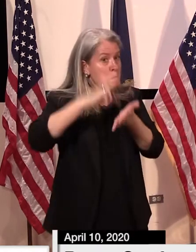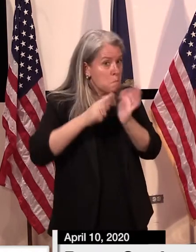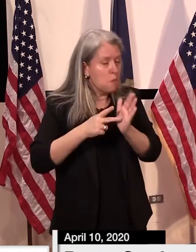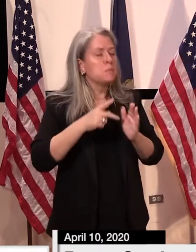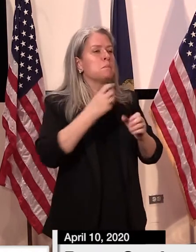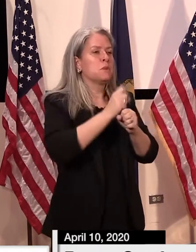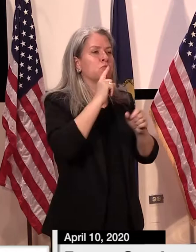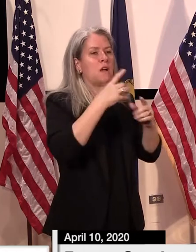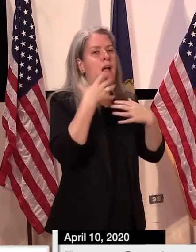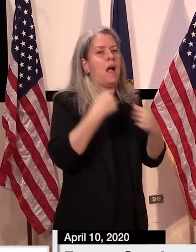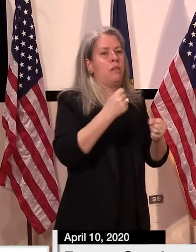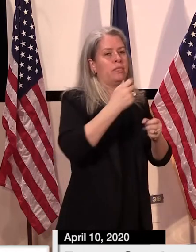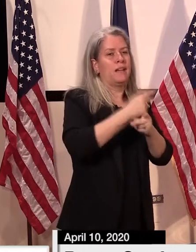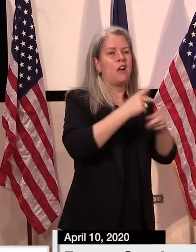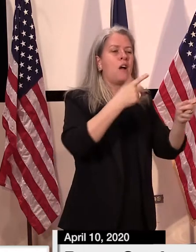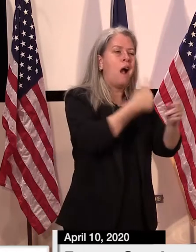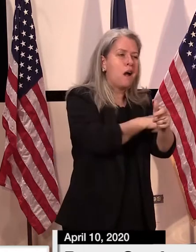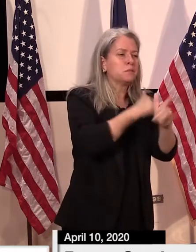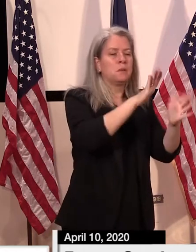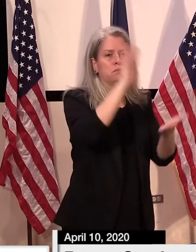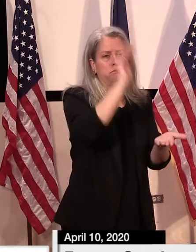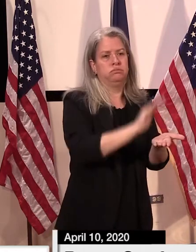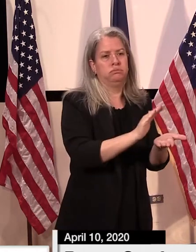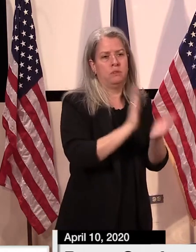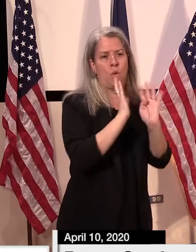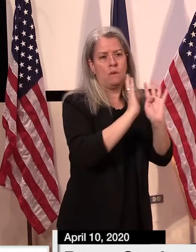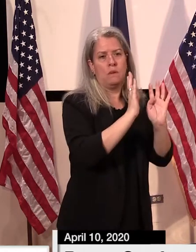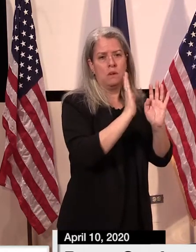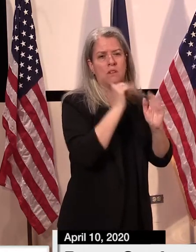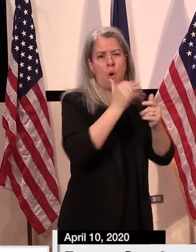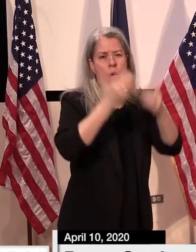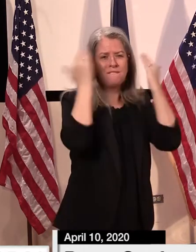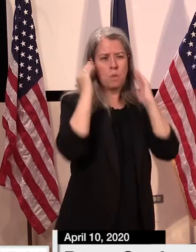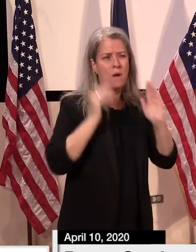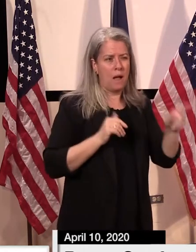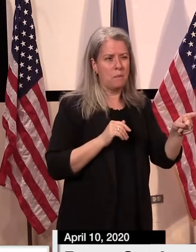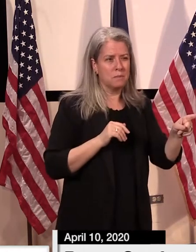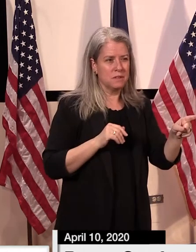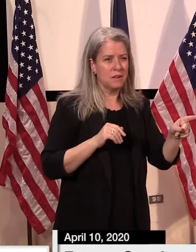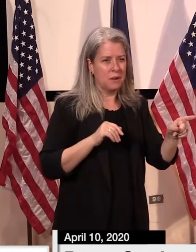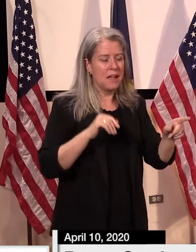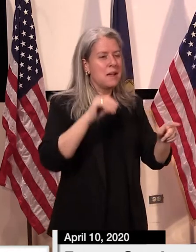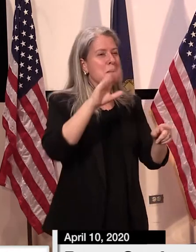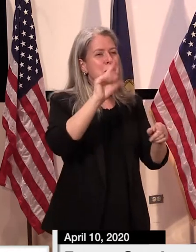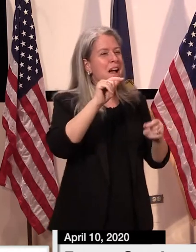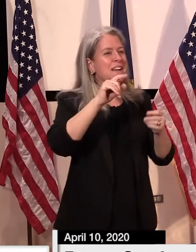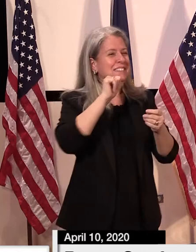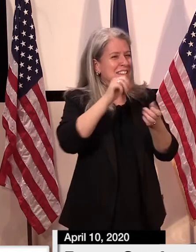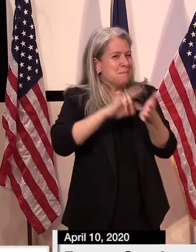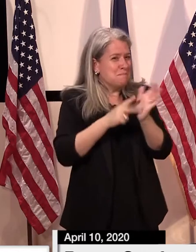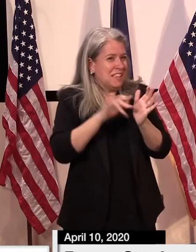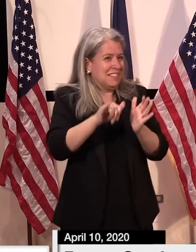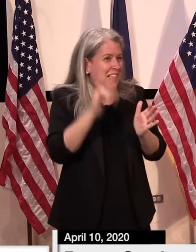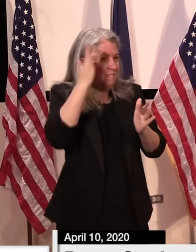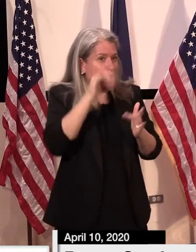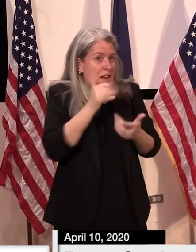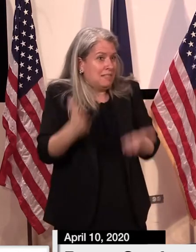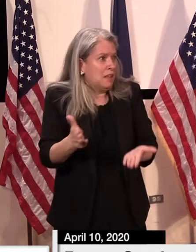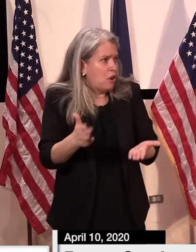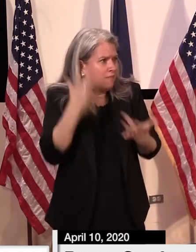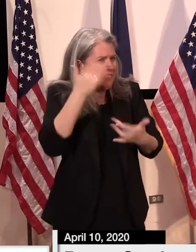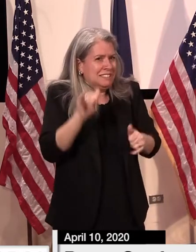system. The same thing, and it's a little bit of a buying time phenomenon. So later on,